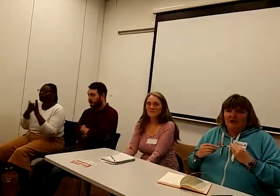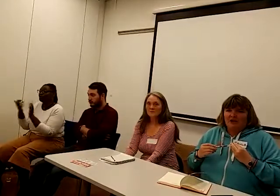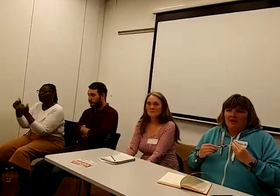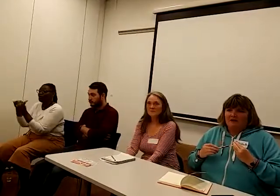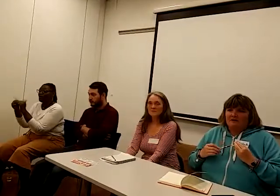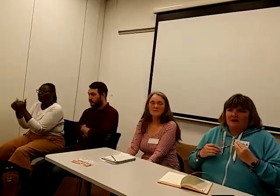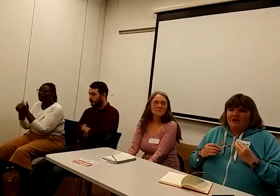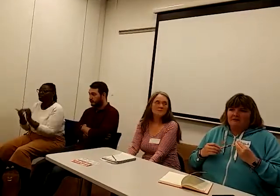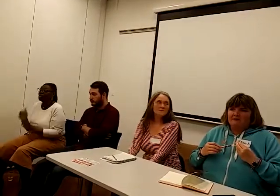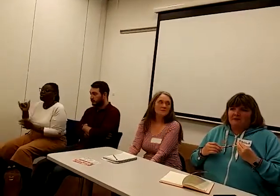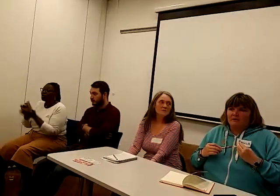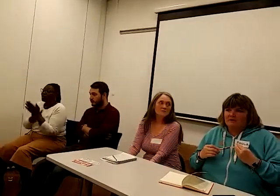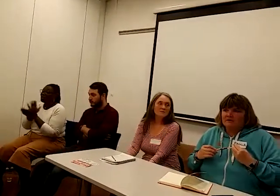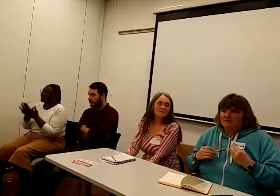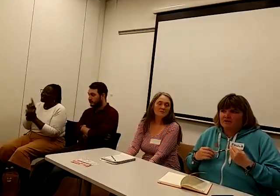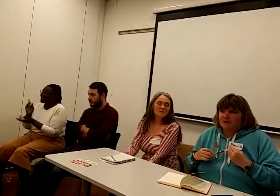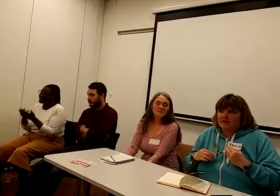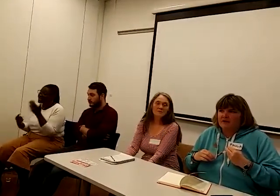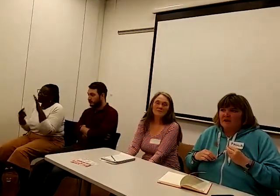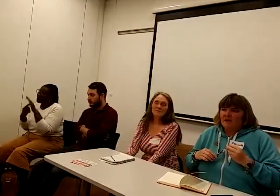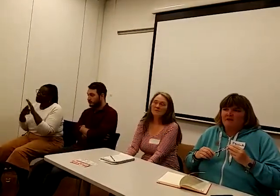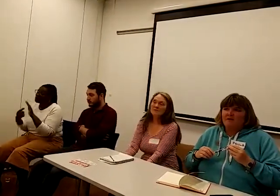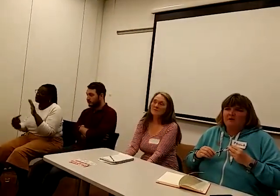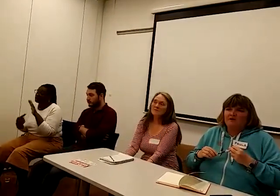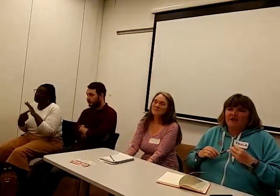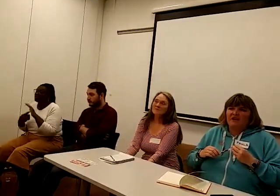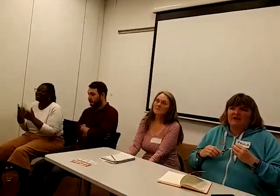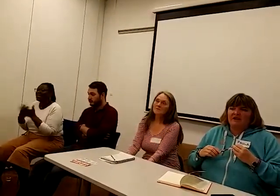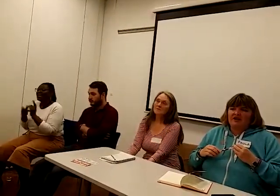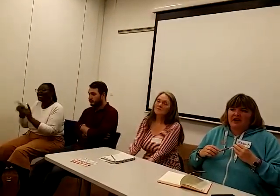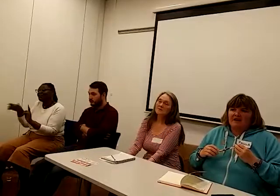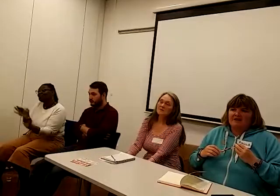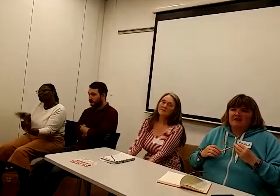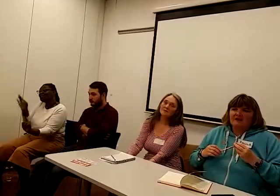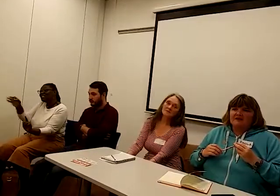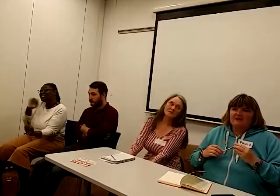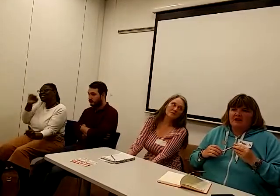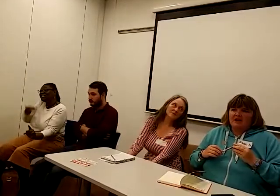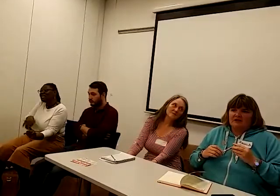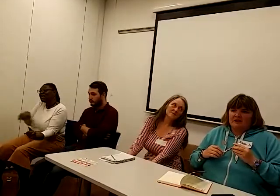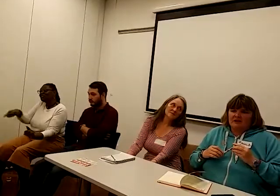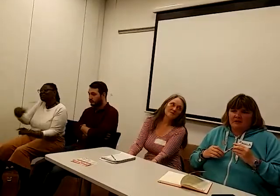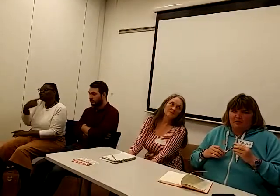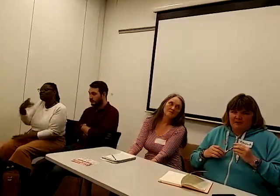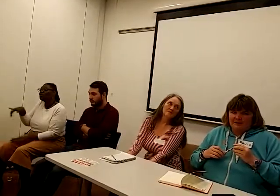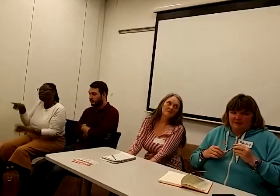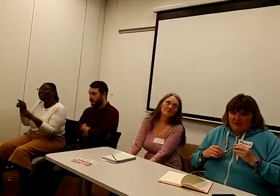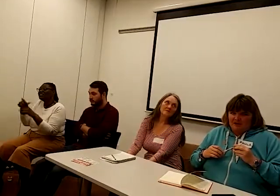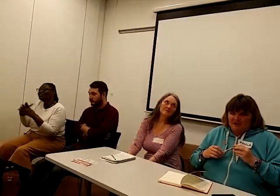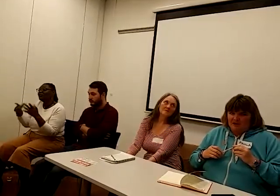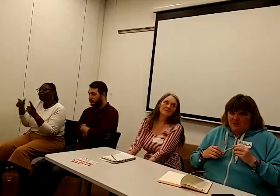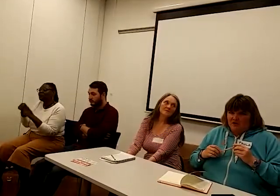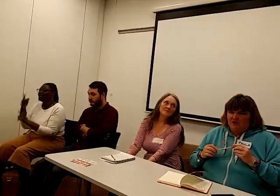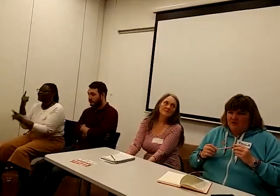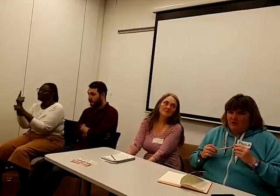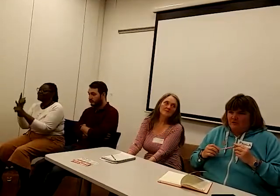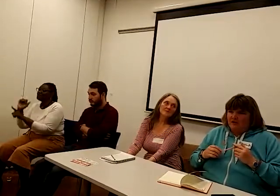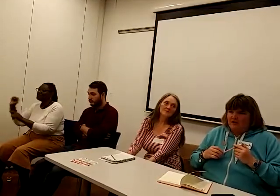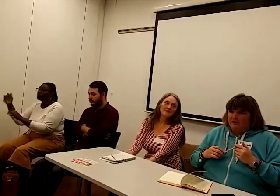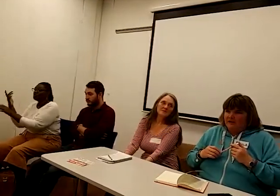So that is important to stress. If you tick yes to the DWP speaking to your doctor on the